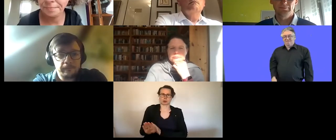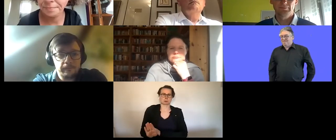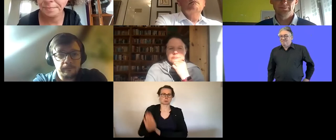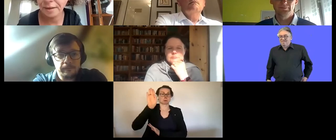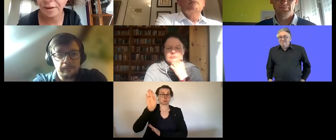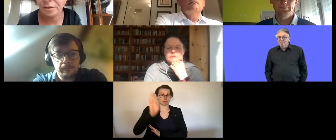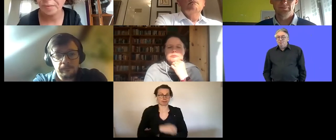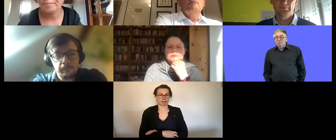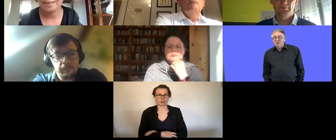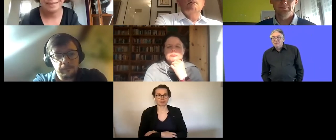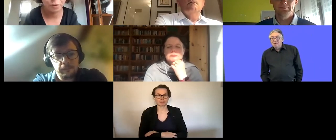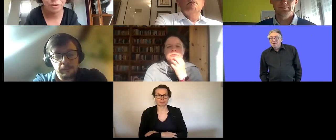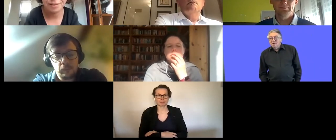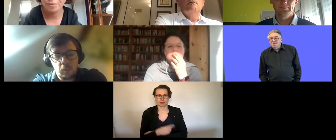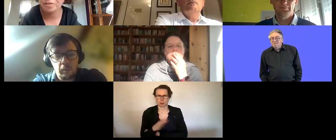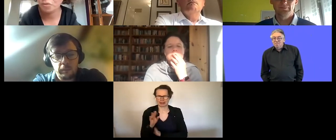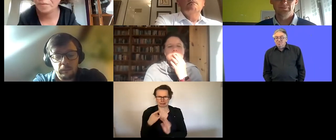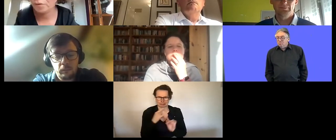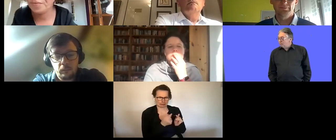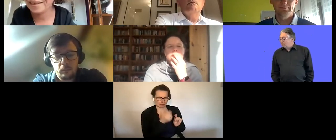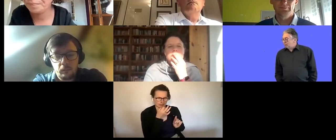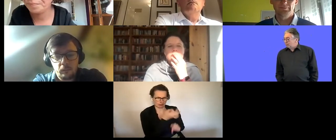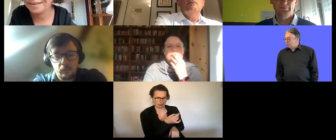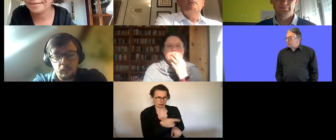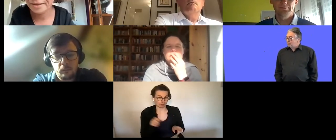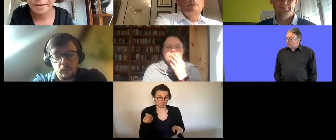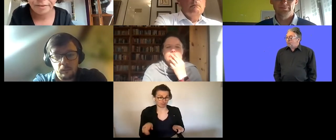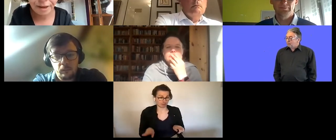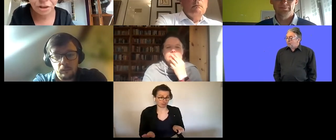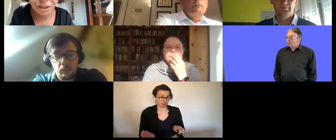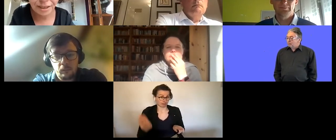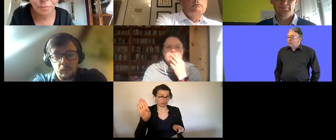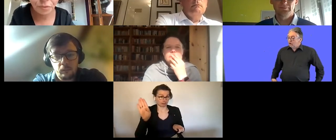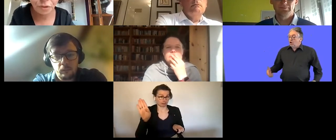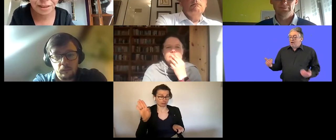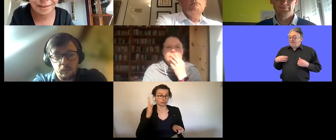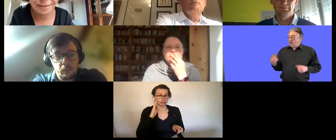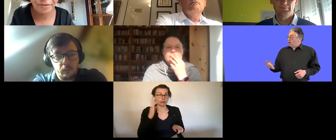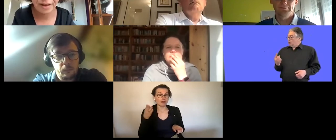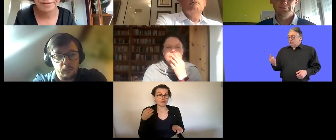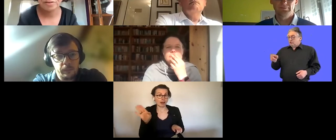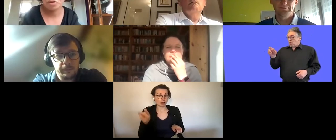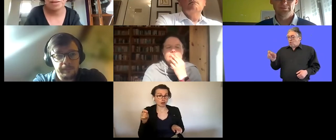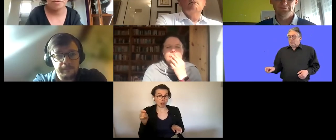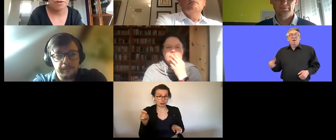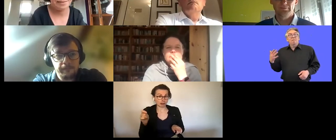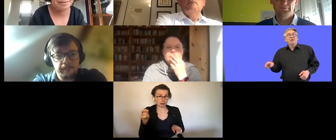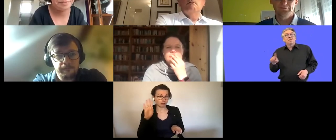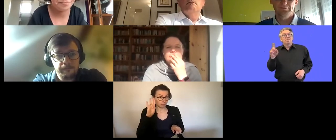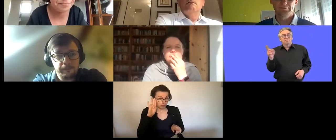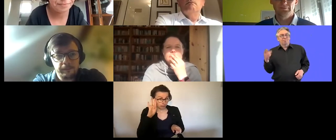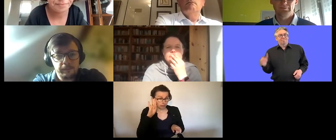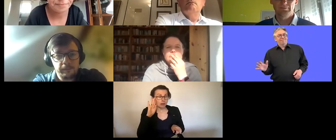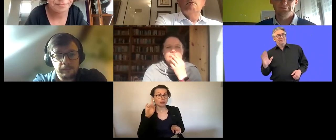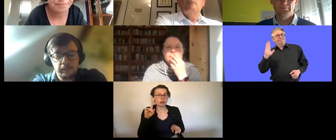what we have we have uh someone who's been asking for the floor a